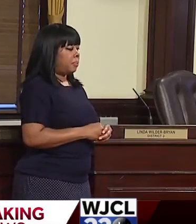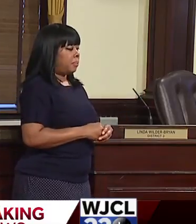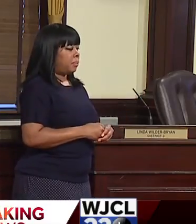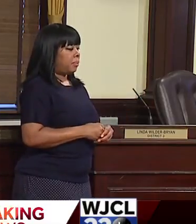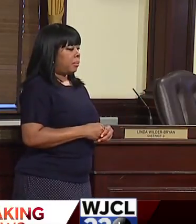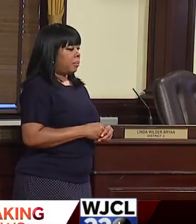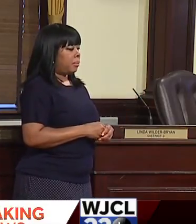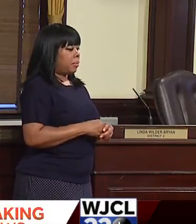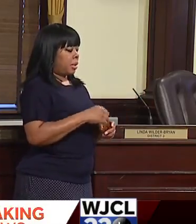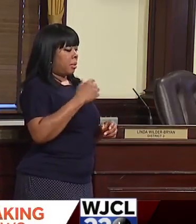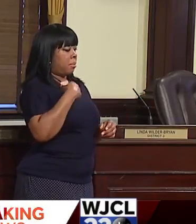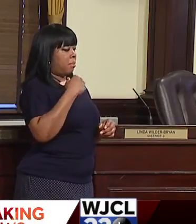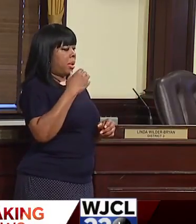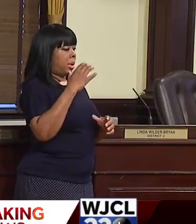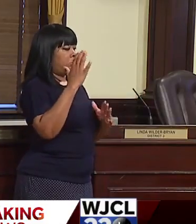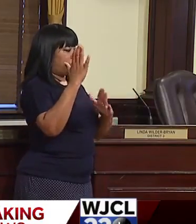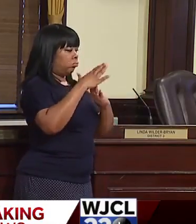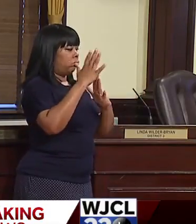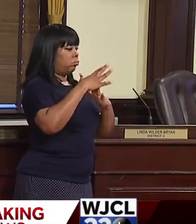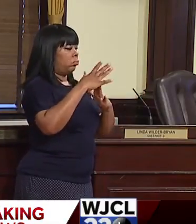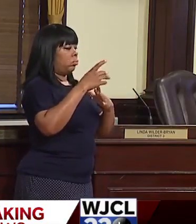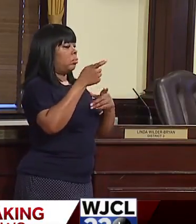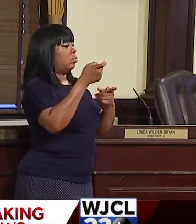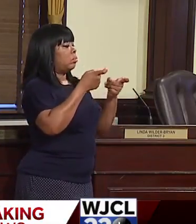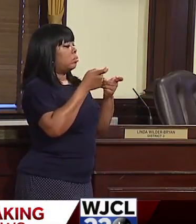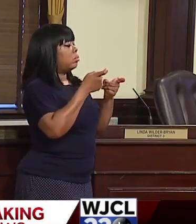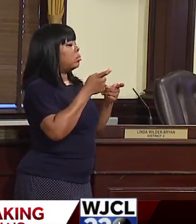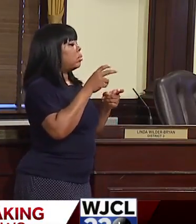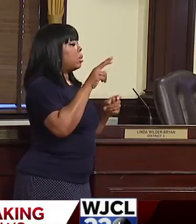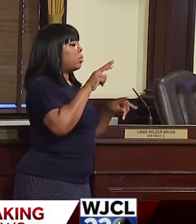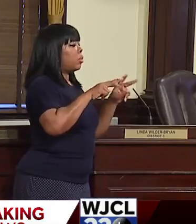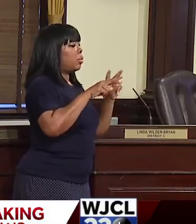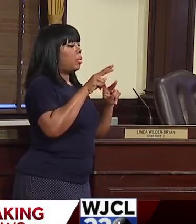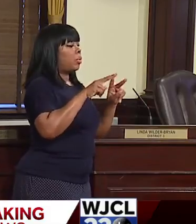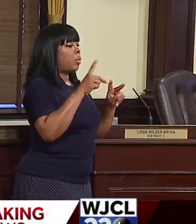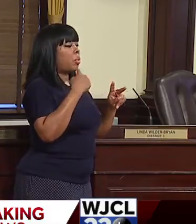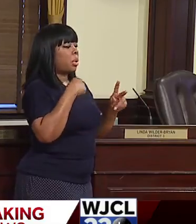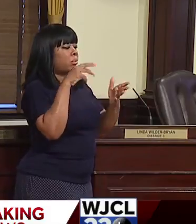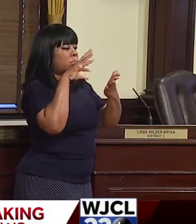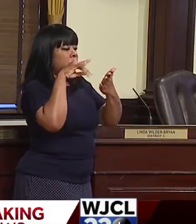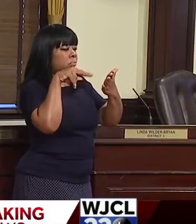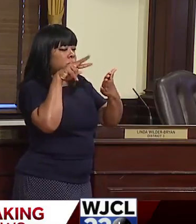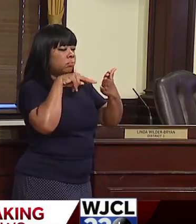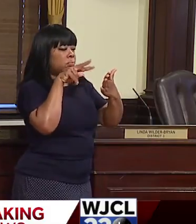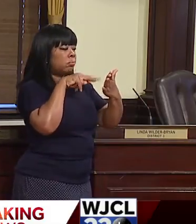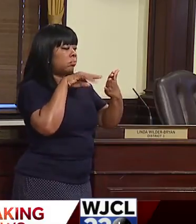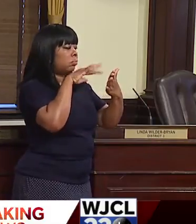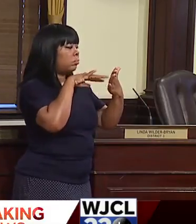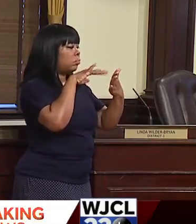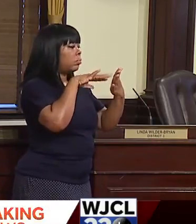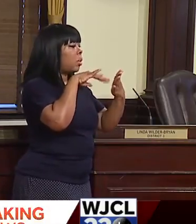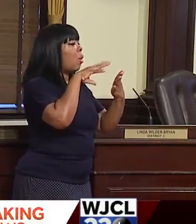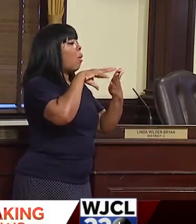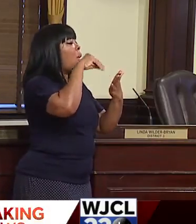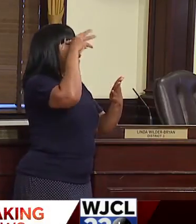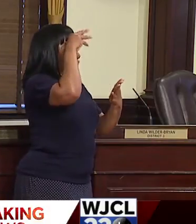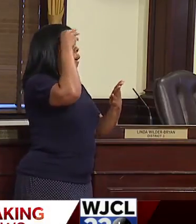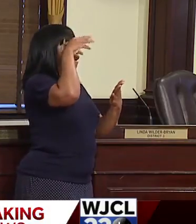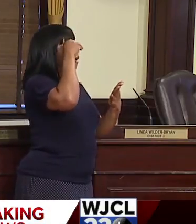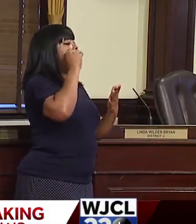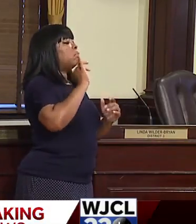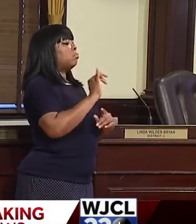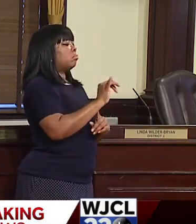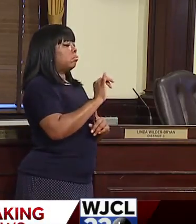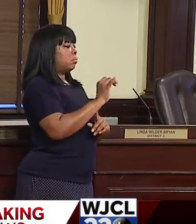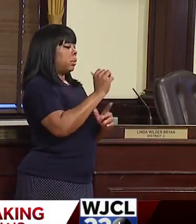has been on the ground with them daily, kind of looking at what lessons we can learn, what lessons we can glean from